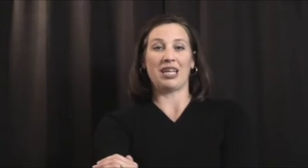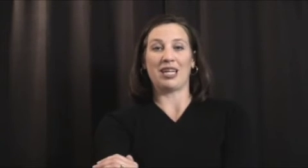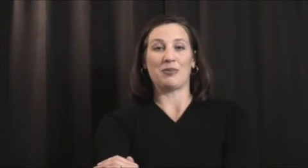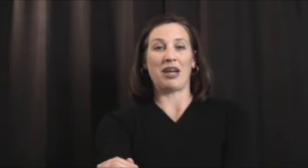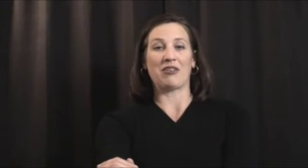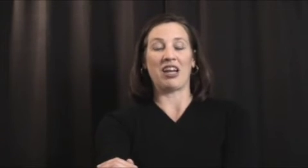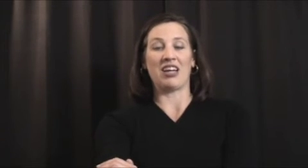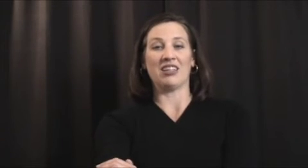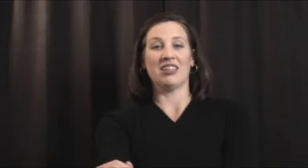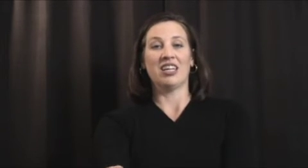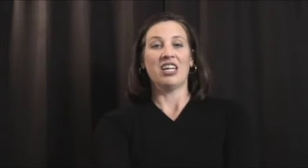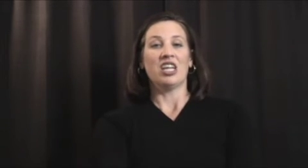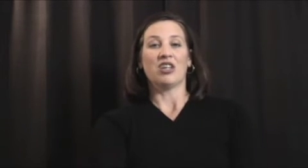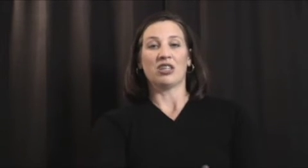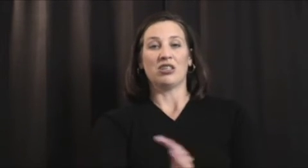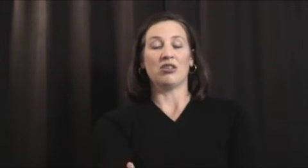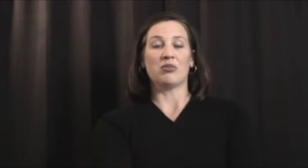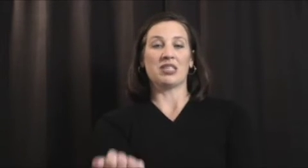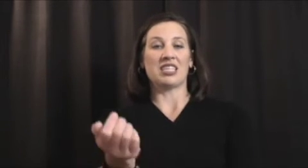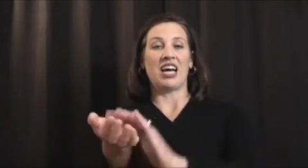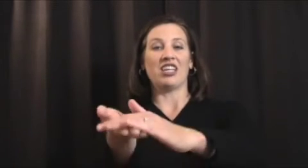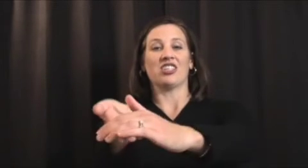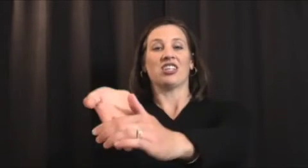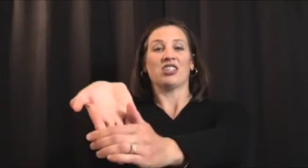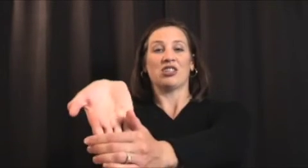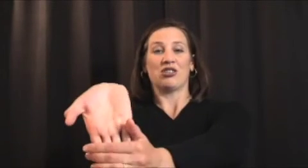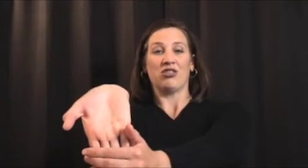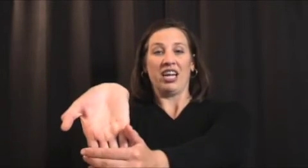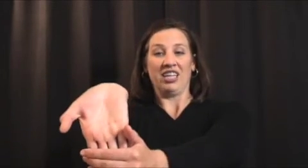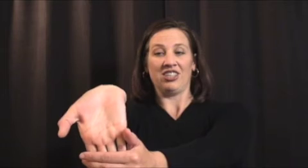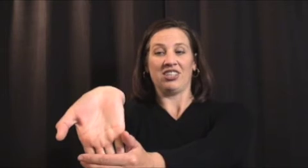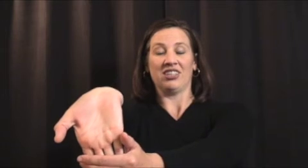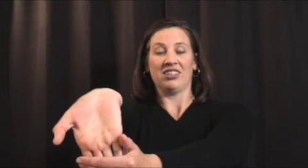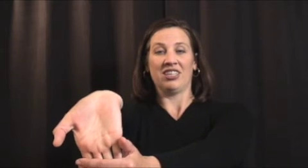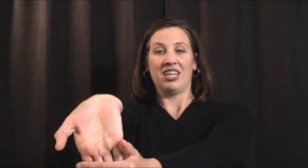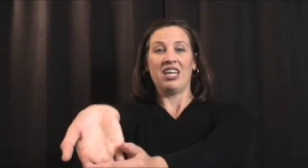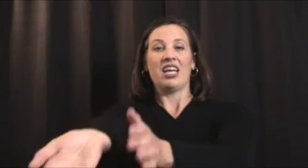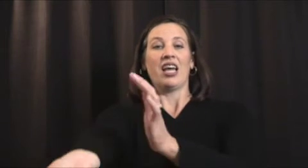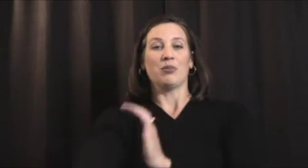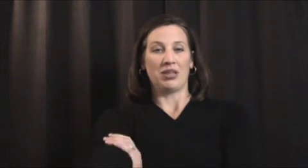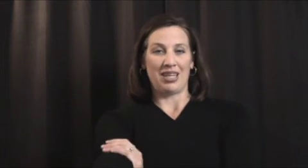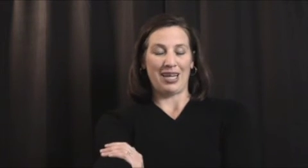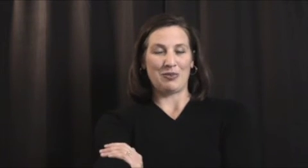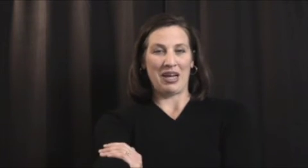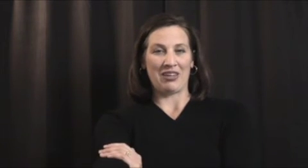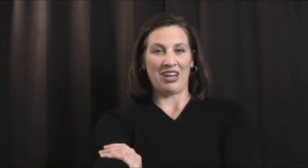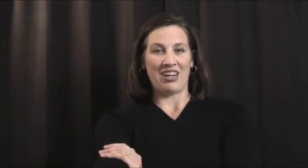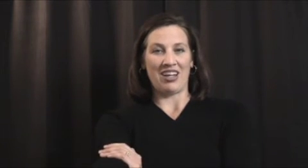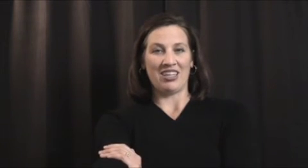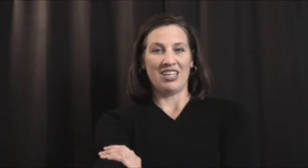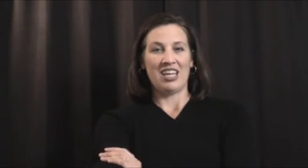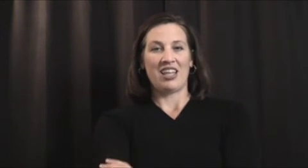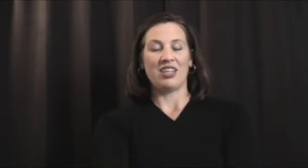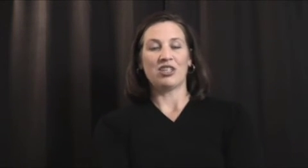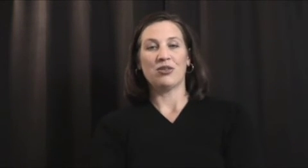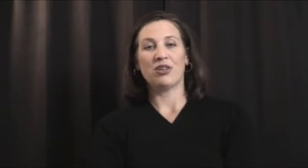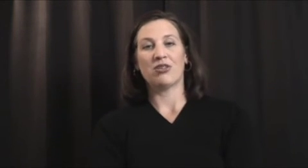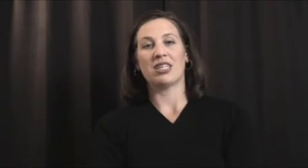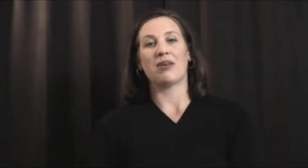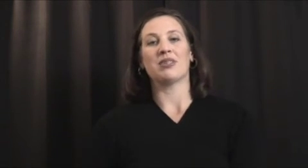the ice pack right on. You can do the massage stretch and put the ice pack right on. then two or three times